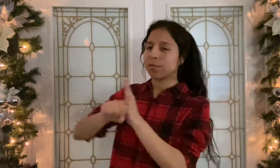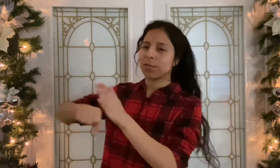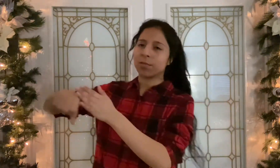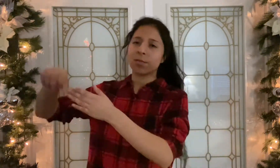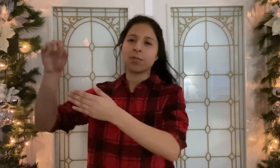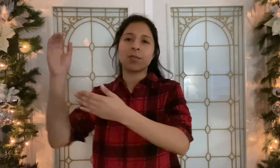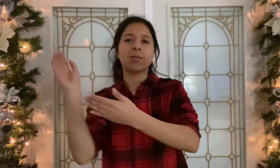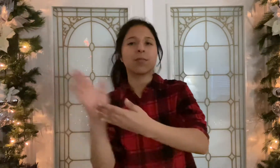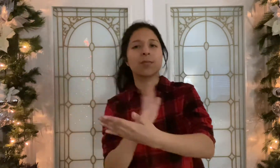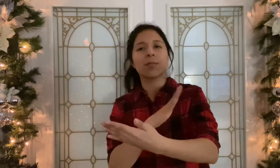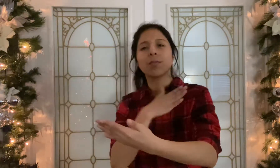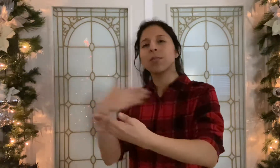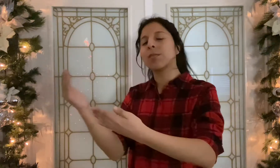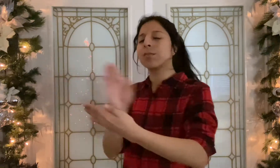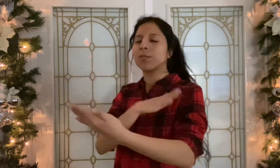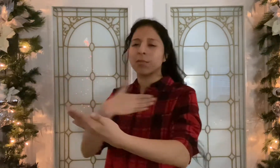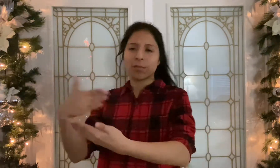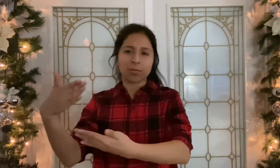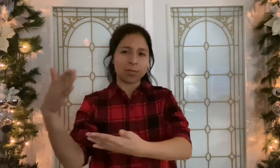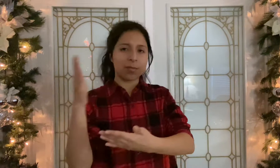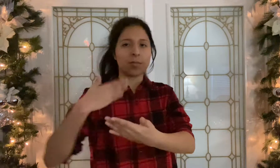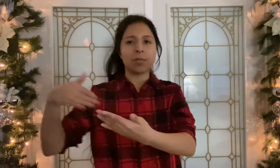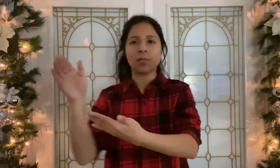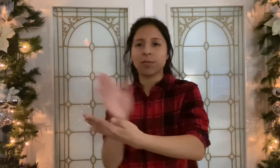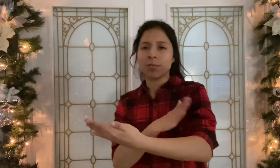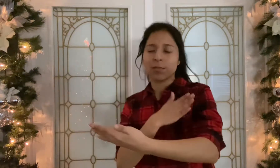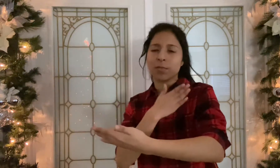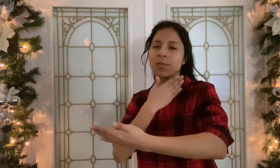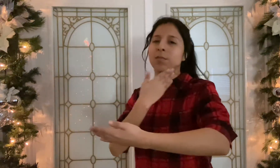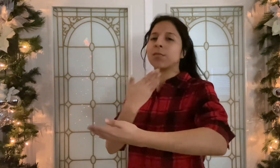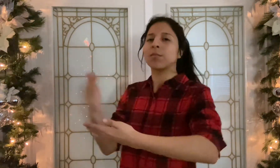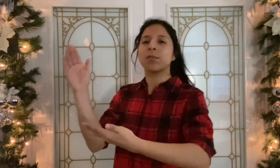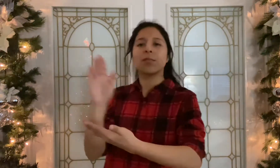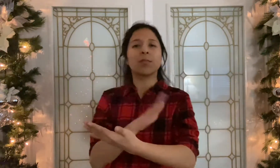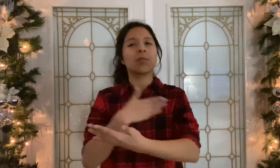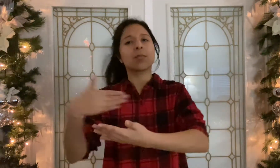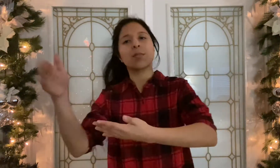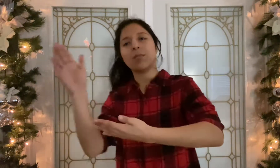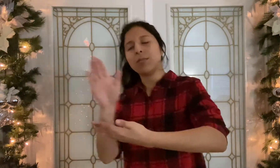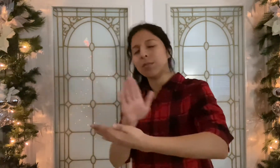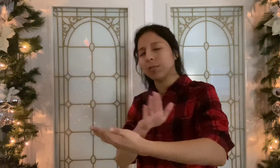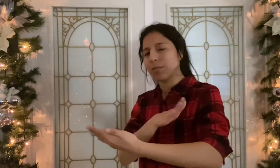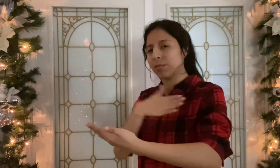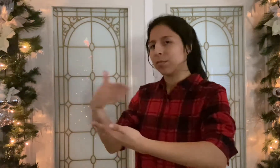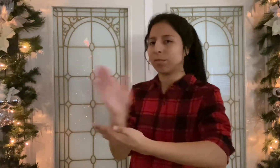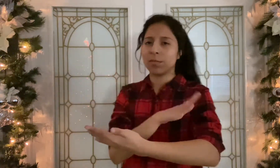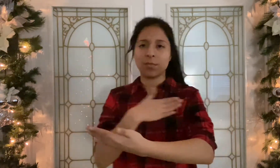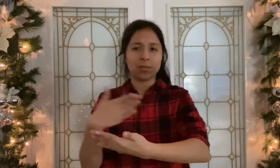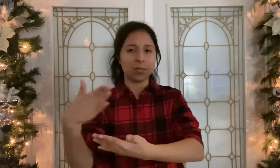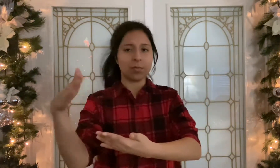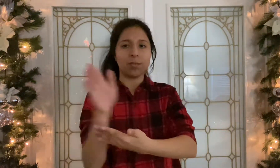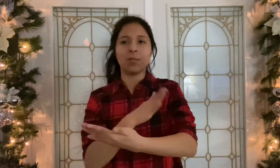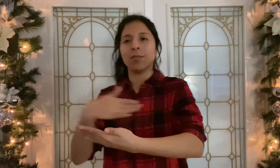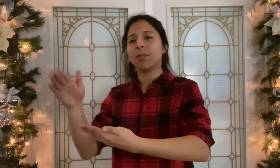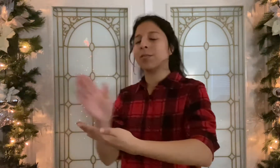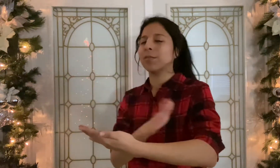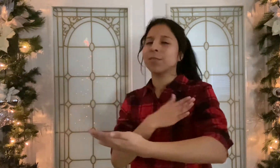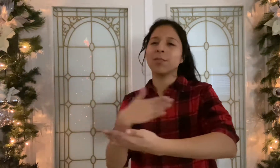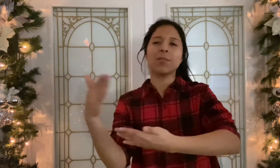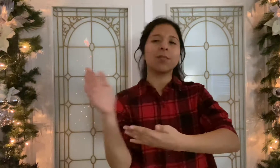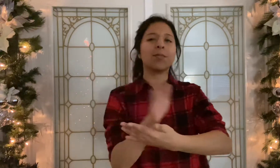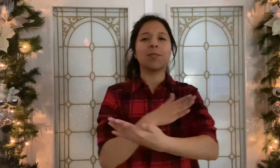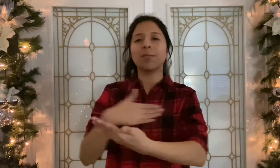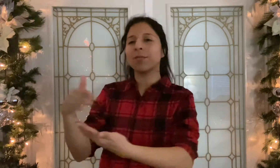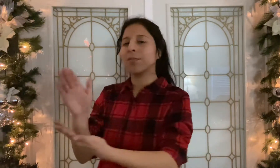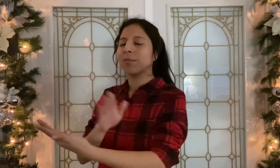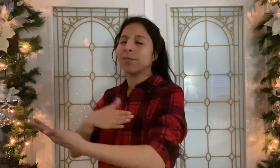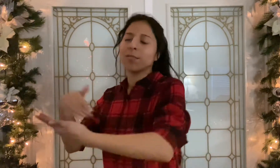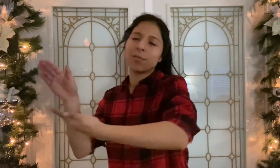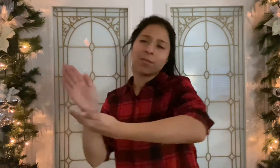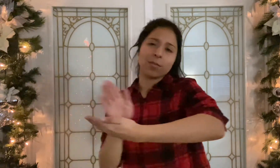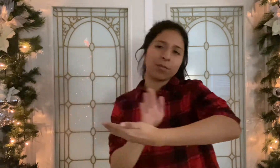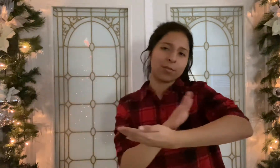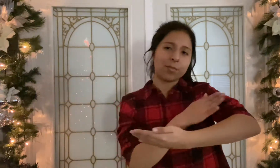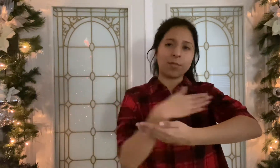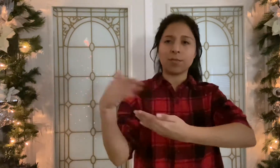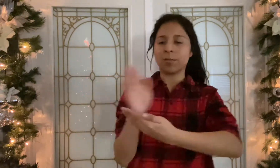-ding